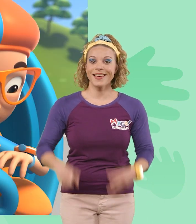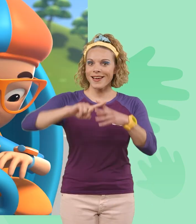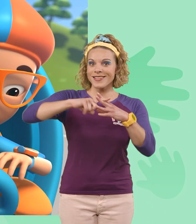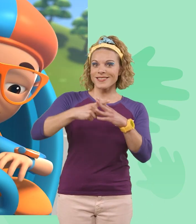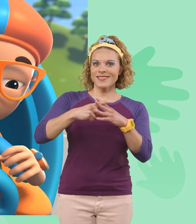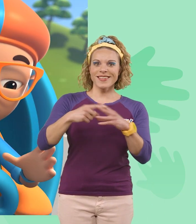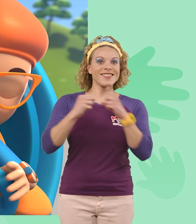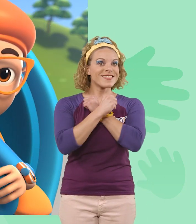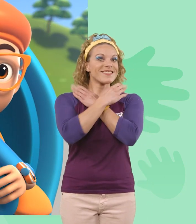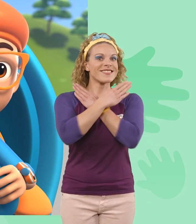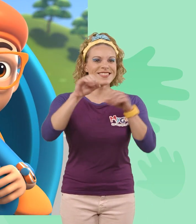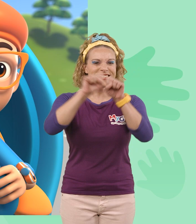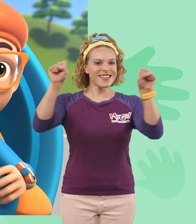Activate Blippi Station!